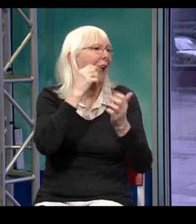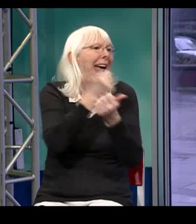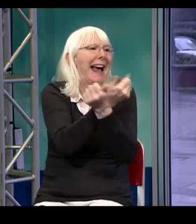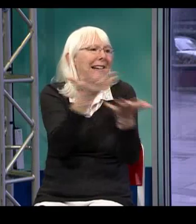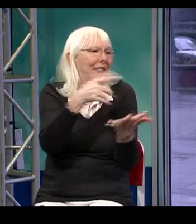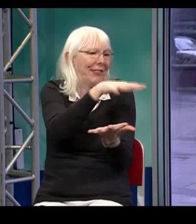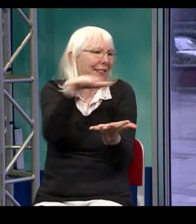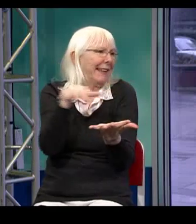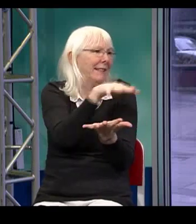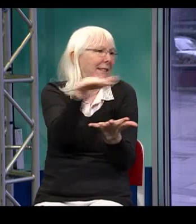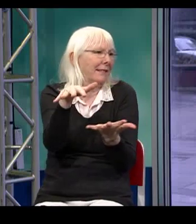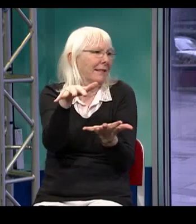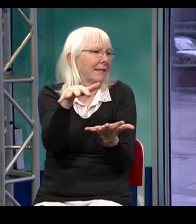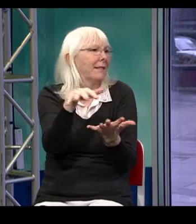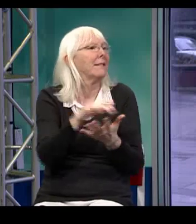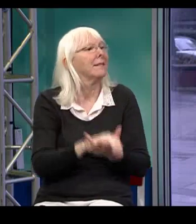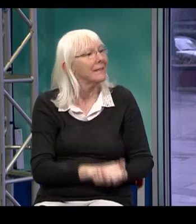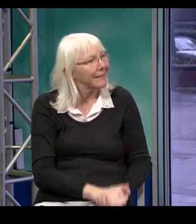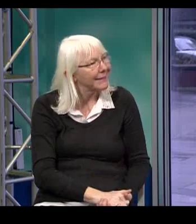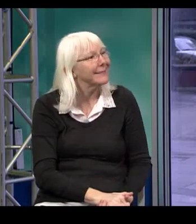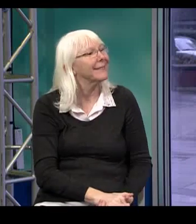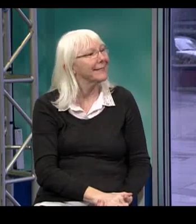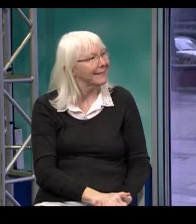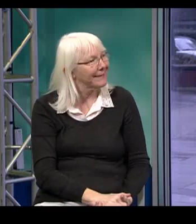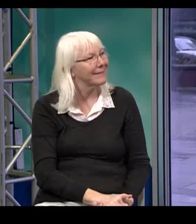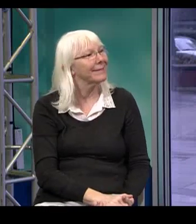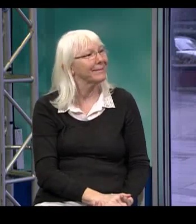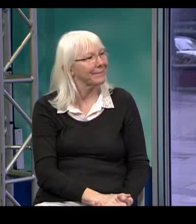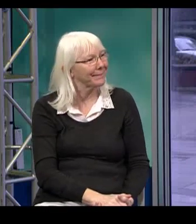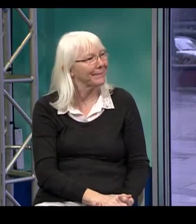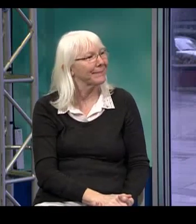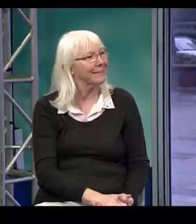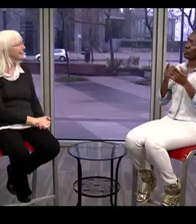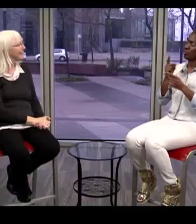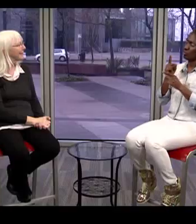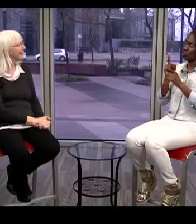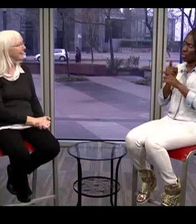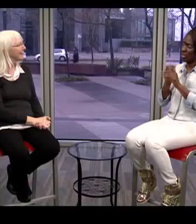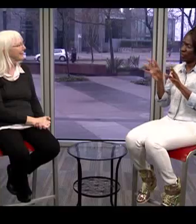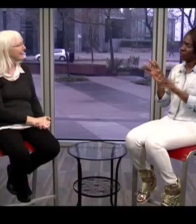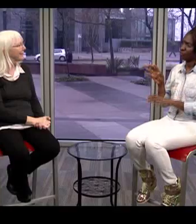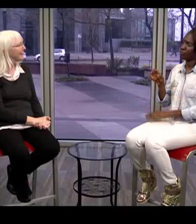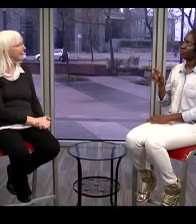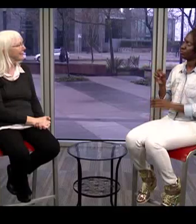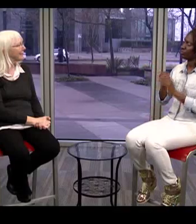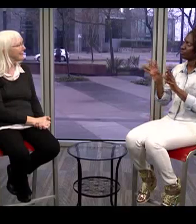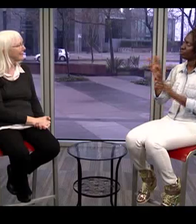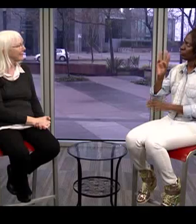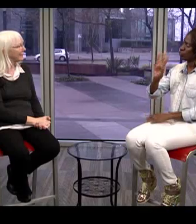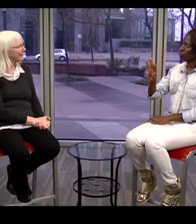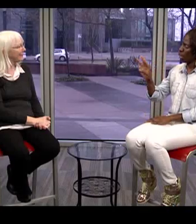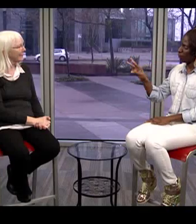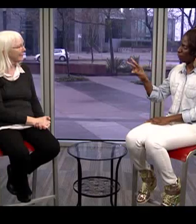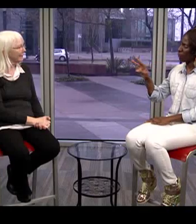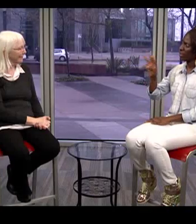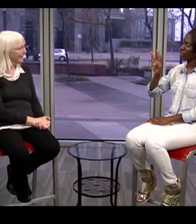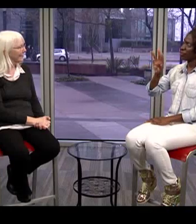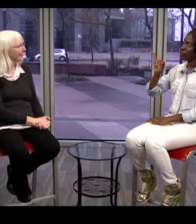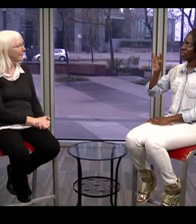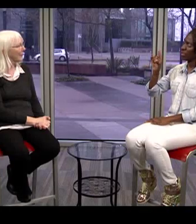And they do a lot of their work based on the generosity of the public. So donations